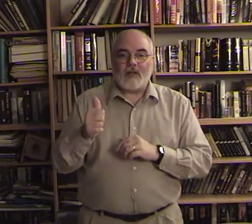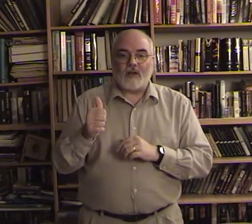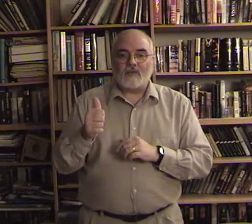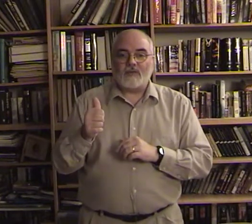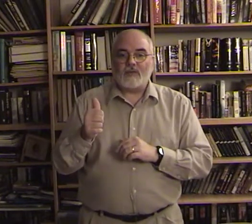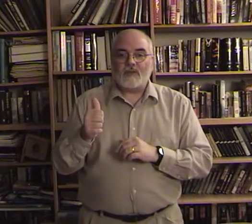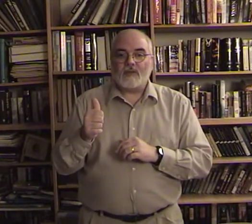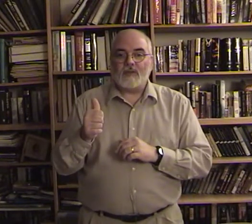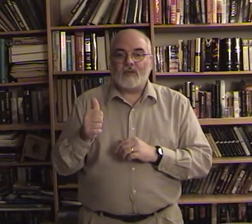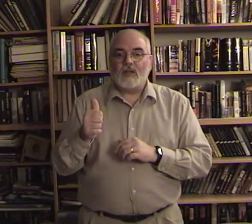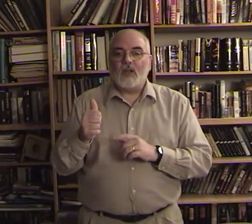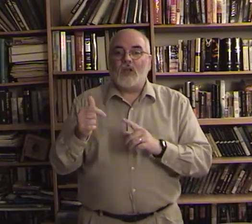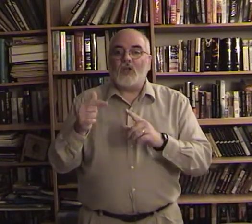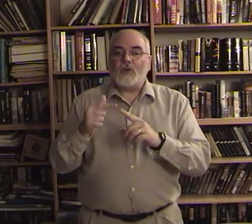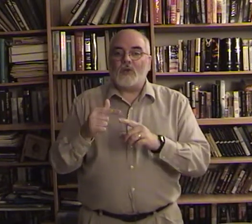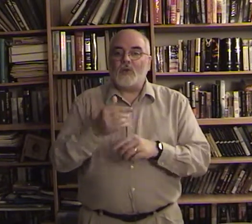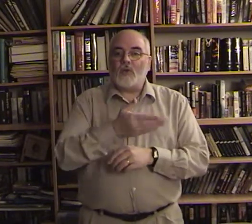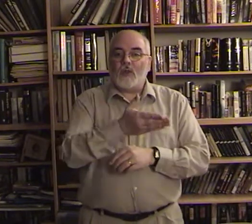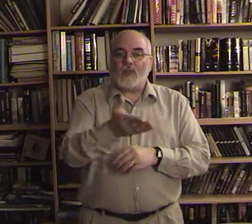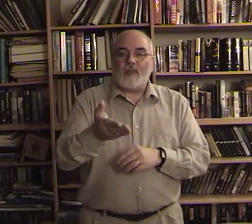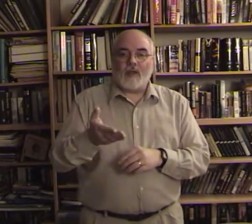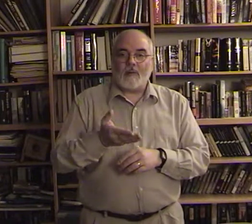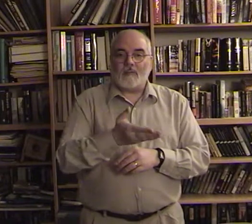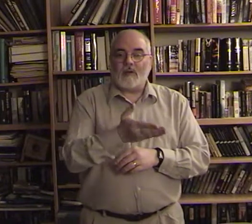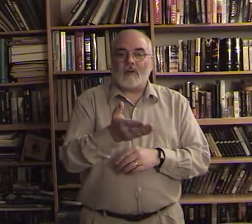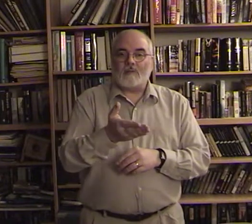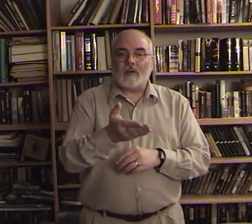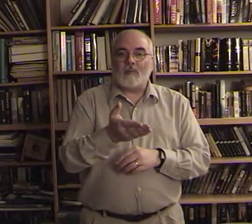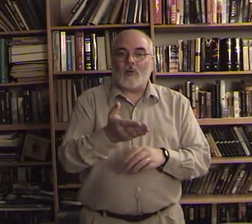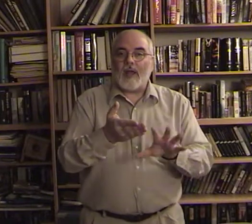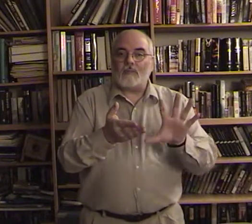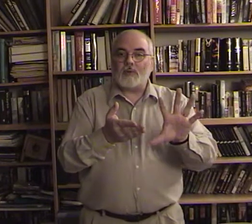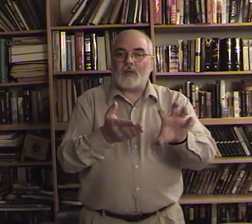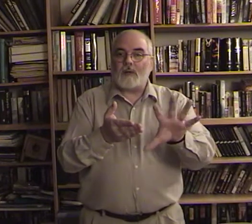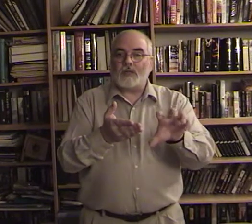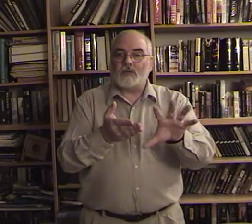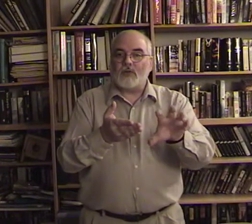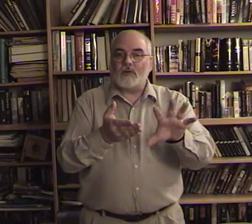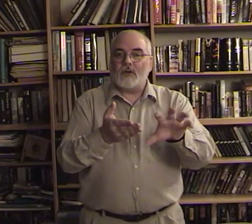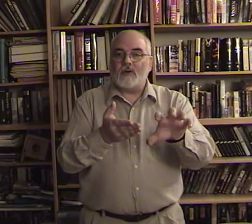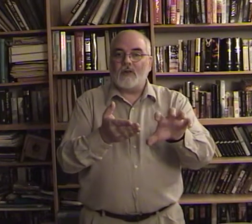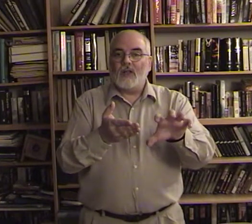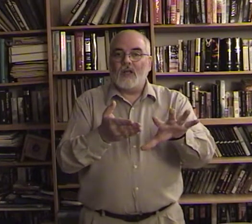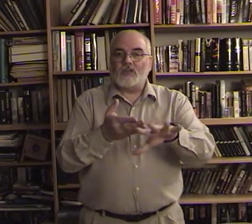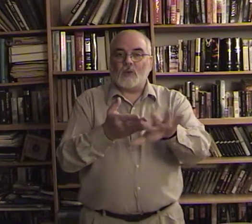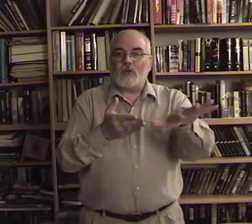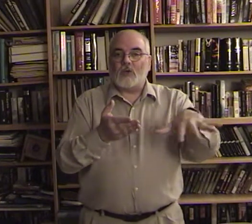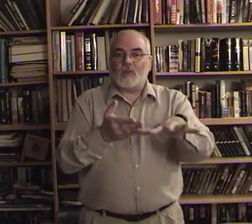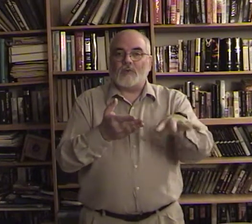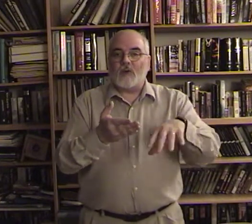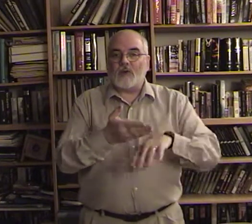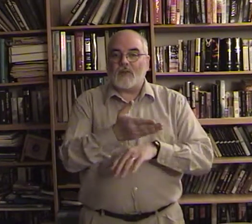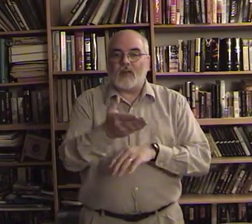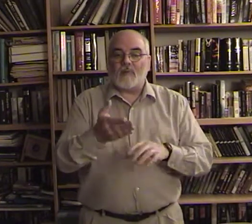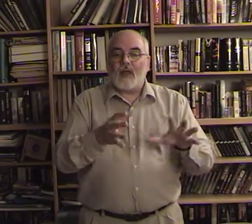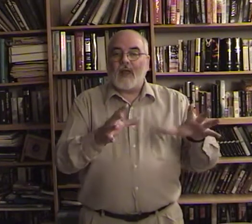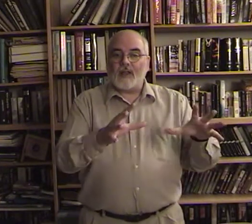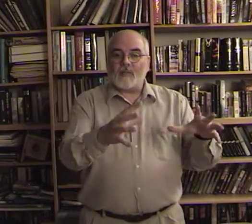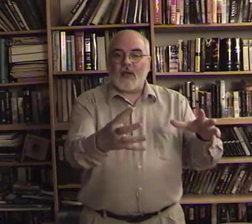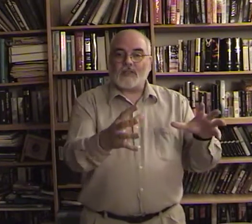to them remember we had put the apostles over here so we're just going to refer to them and the apostles